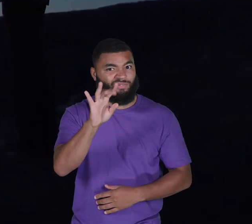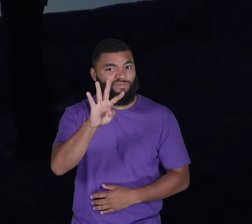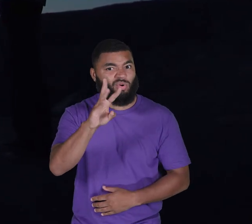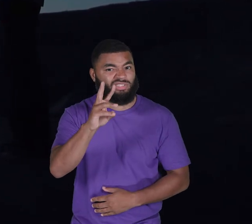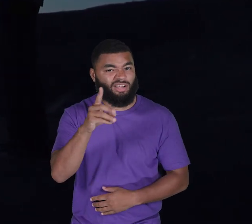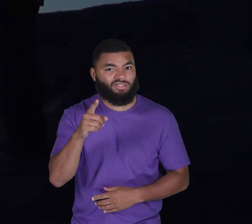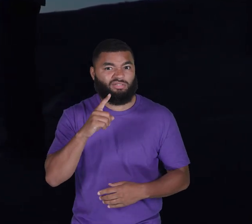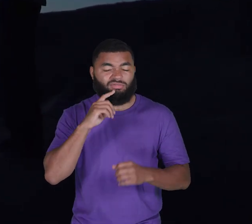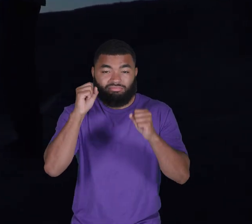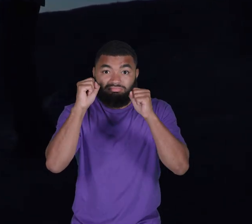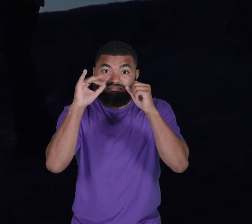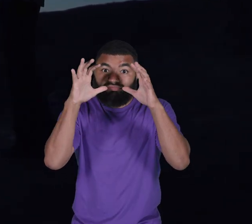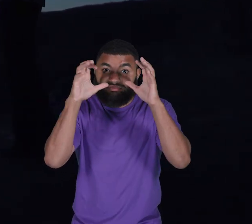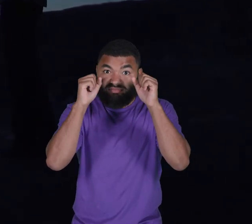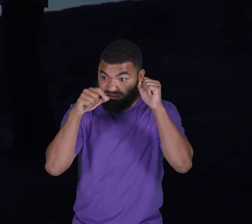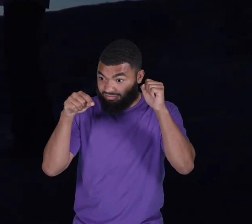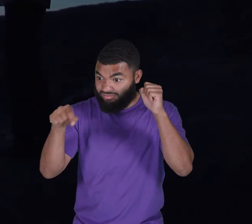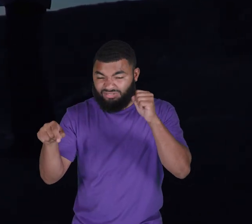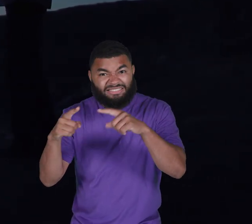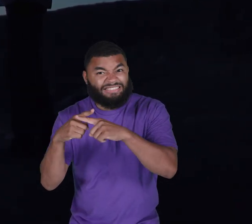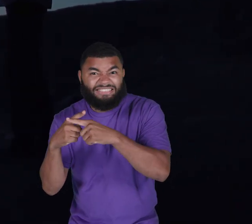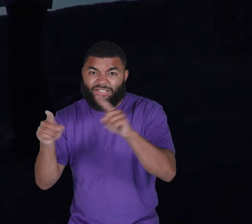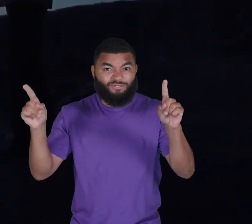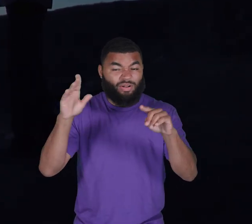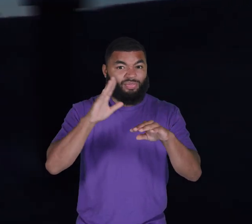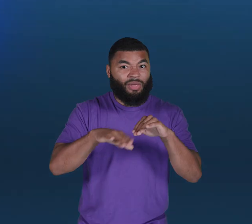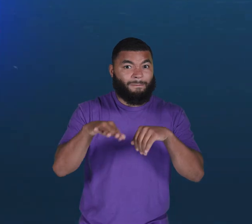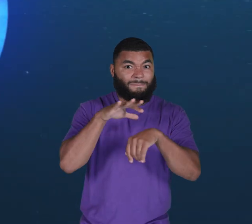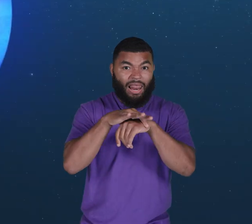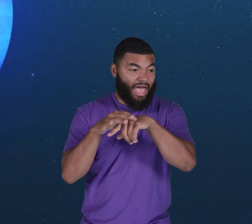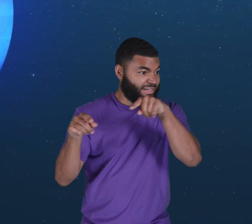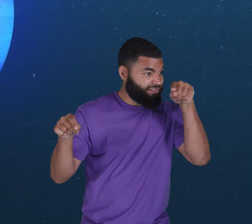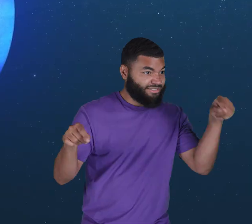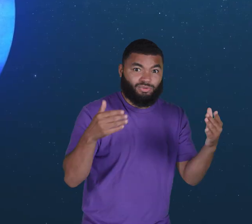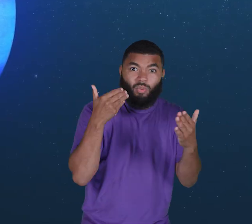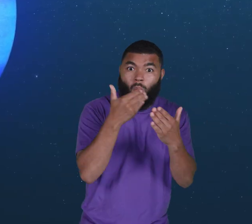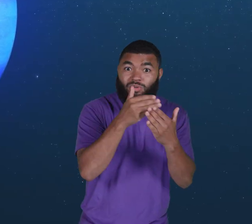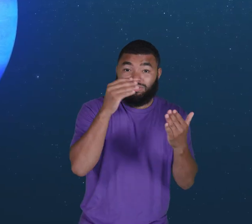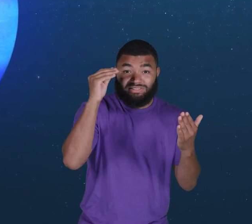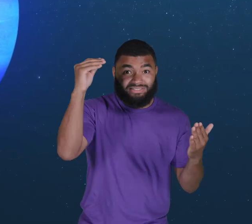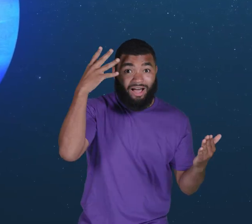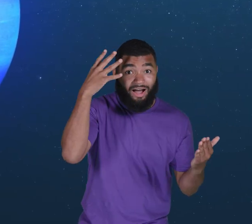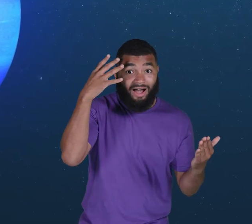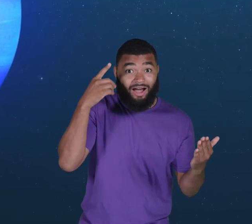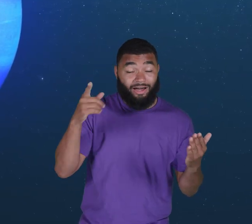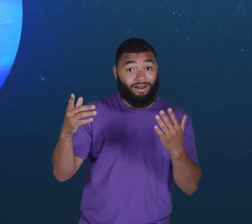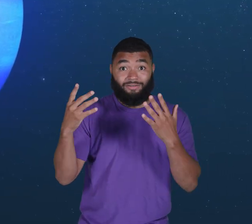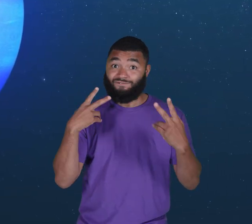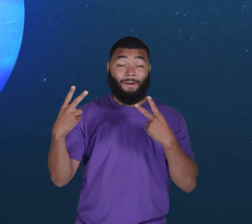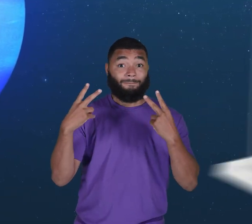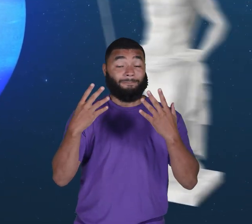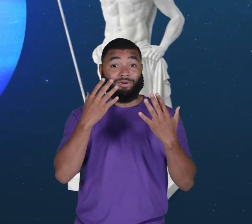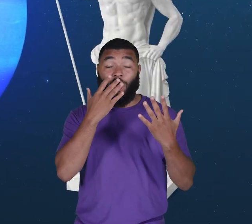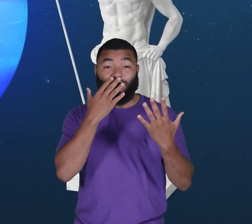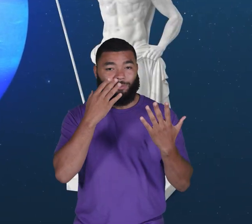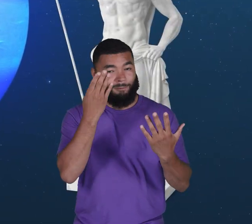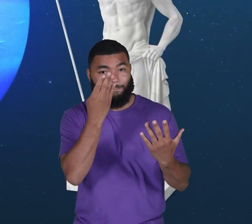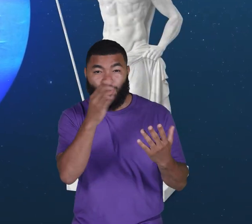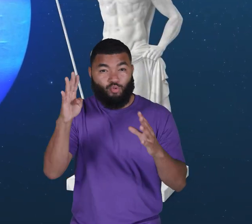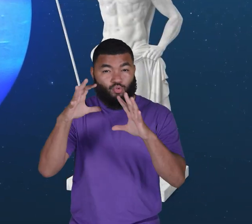how different it was from the planets closer to the Sun. Its vibrant blue color inspired its name. Neptune is the Roman